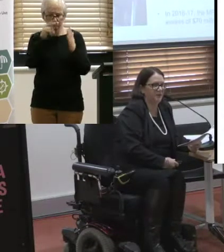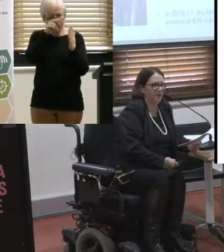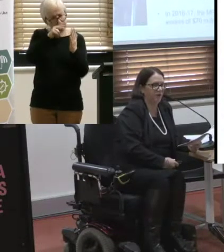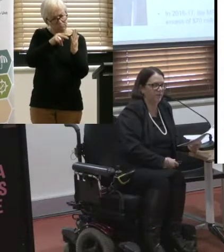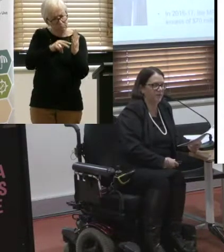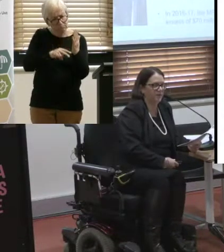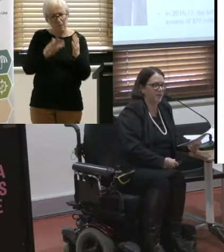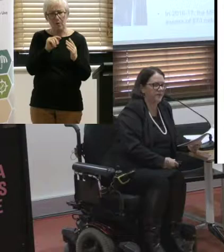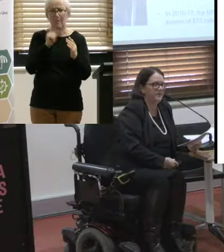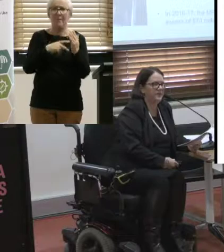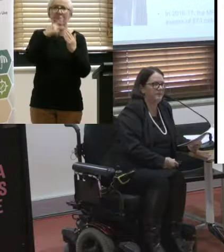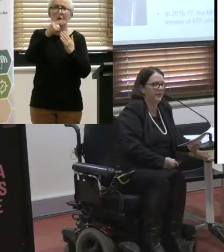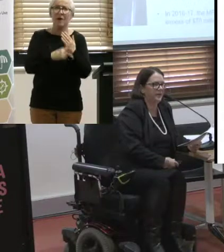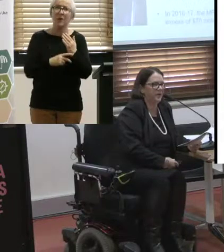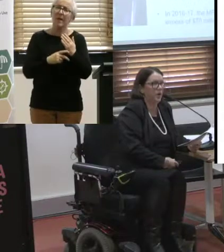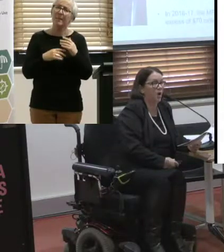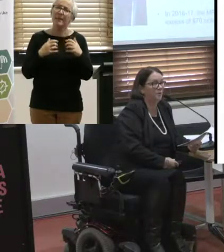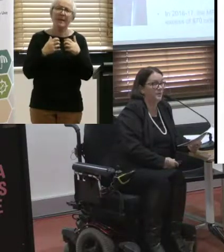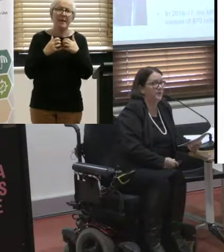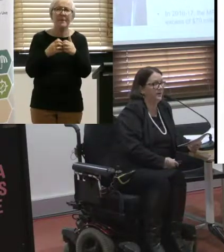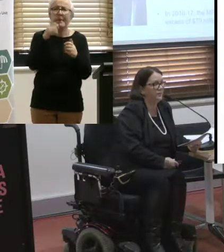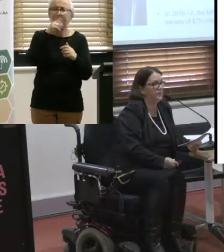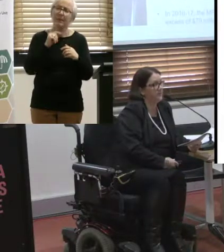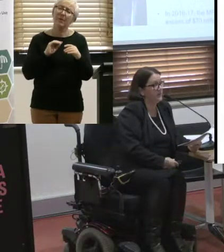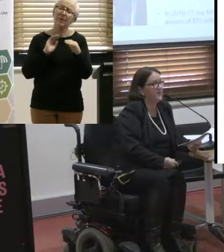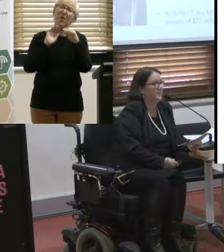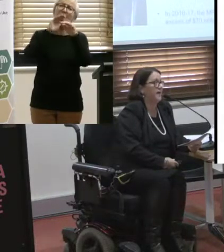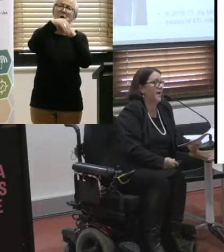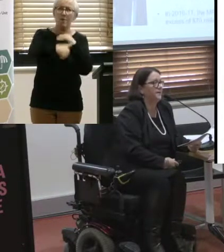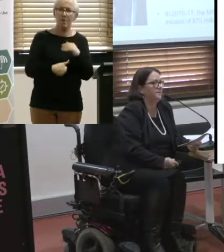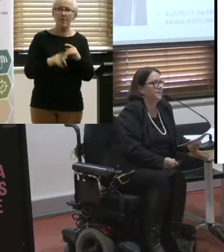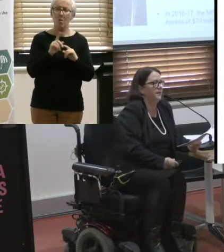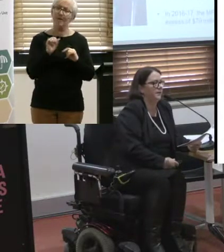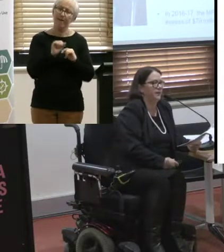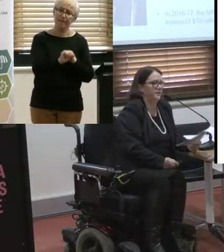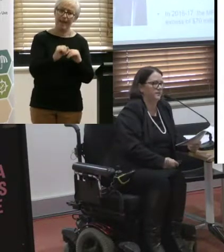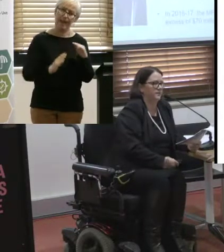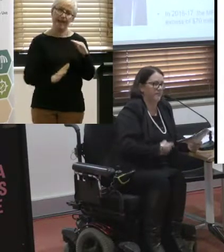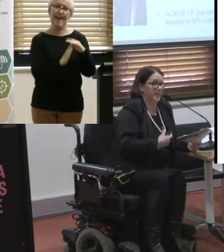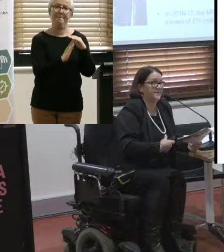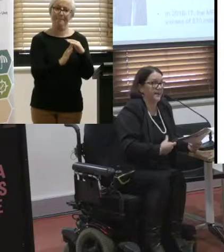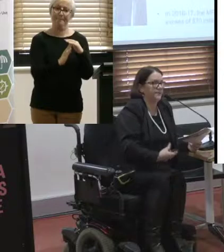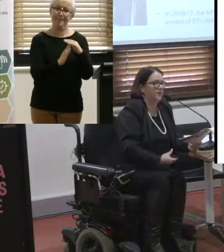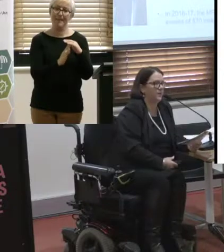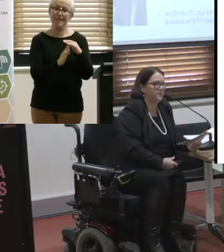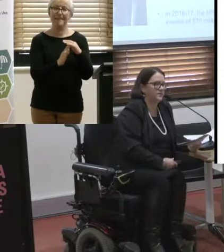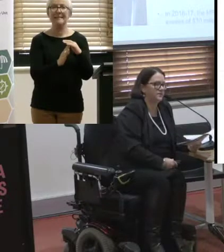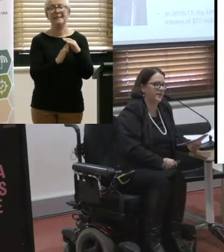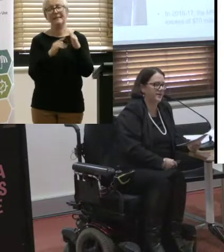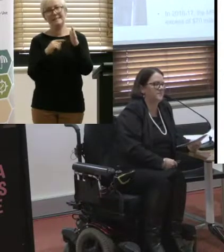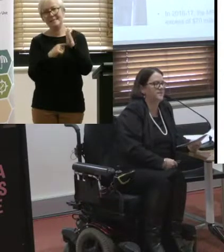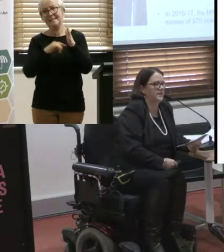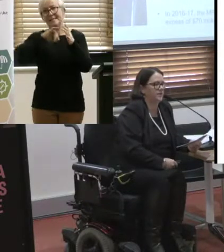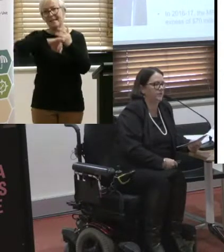the MPTP program, there are many people that go over and above what is meant to be their cap. And the TSC at the moment,